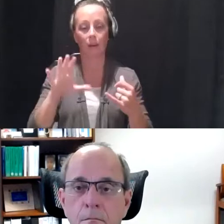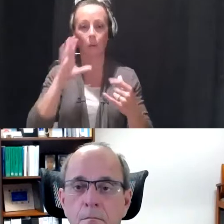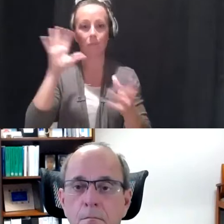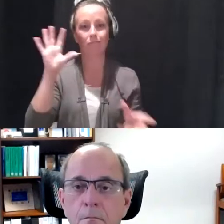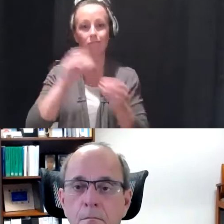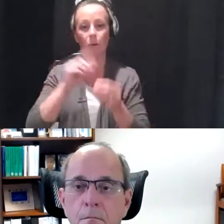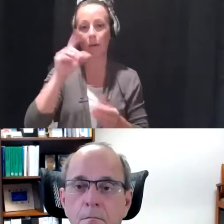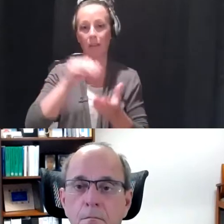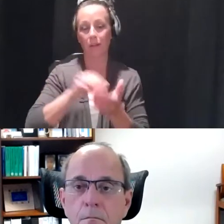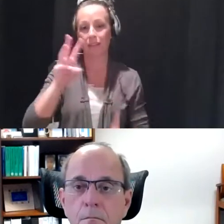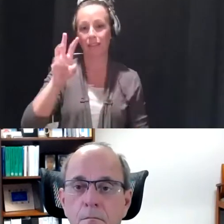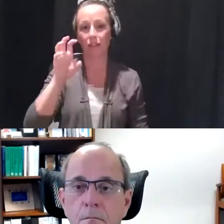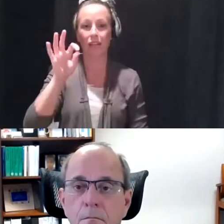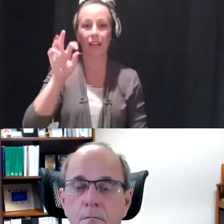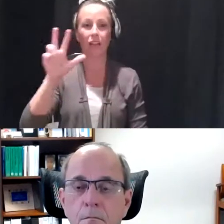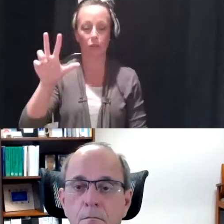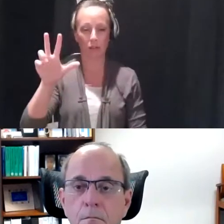,693.